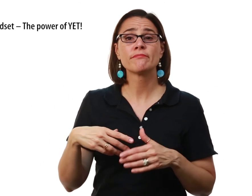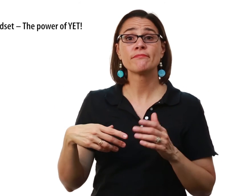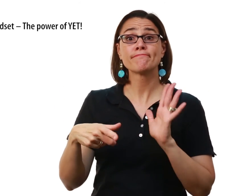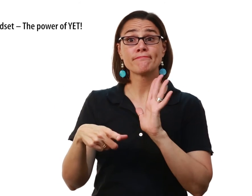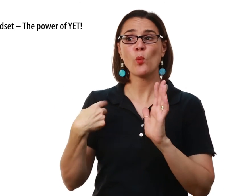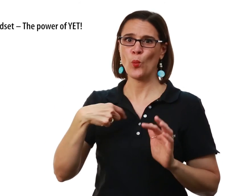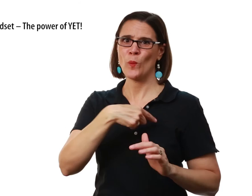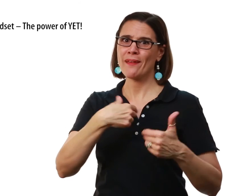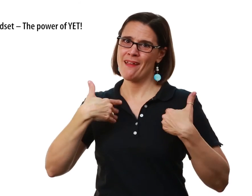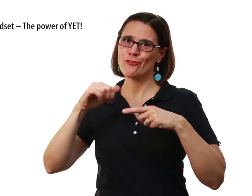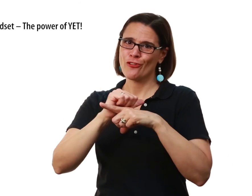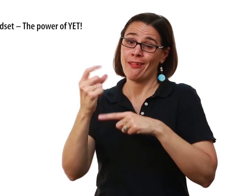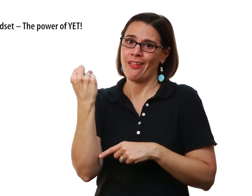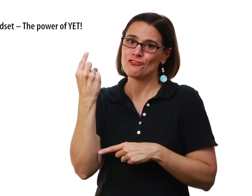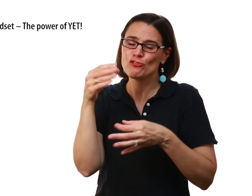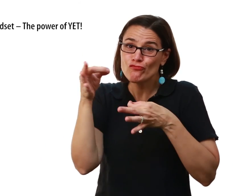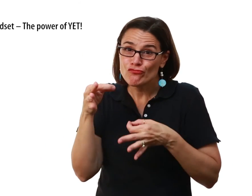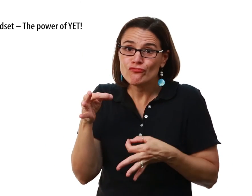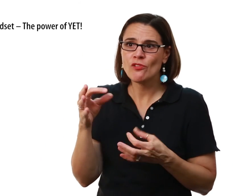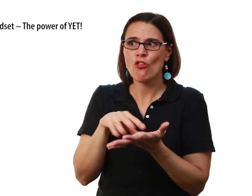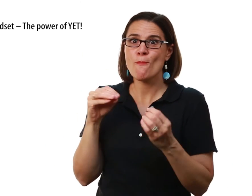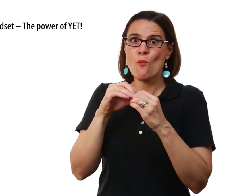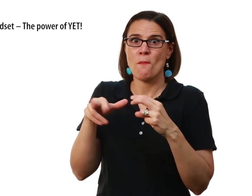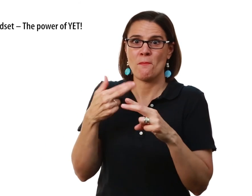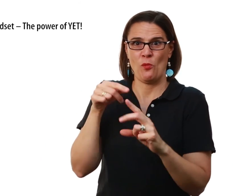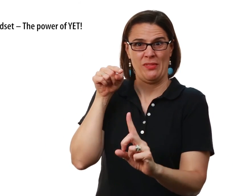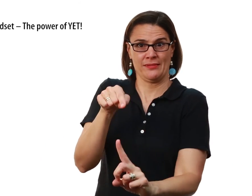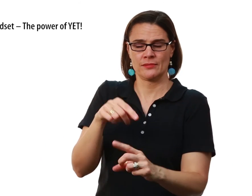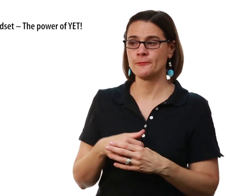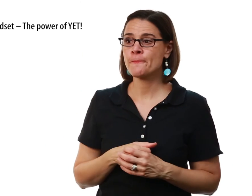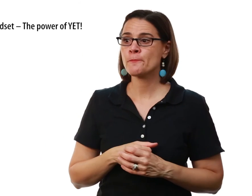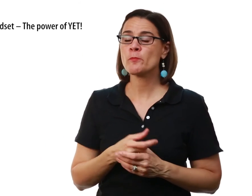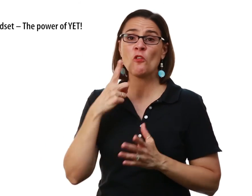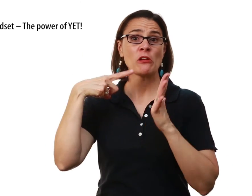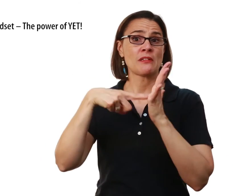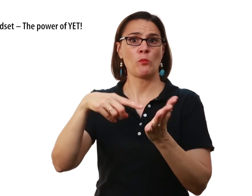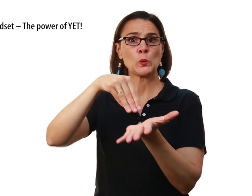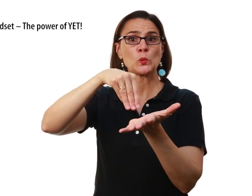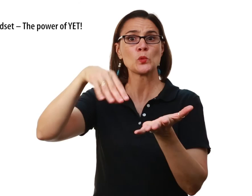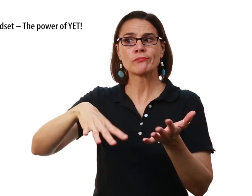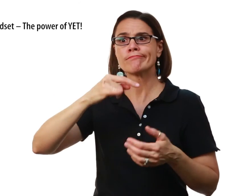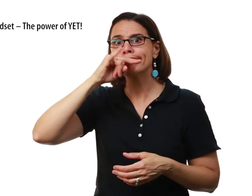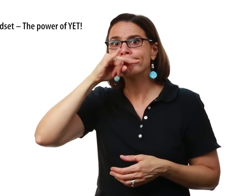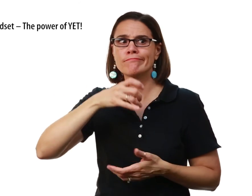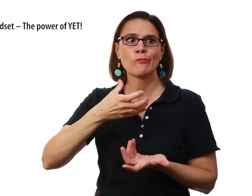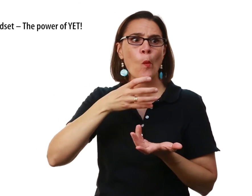And I'll tell you a little bit About this means We had this training last year And we learned more About this concept For example You might have a